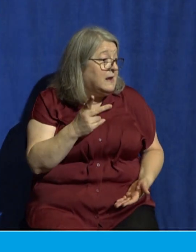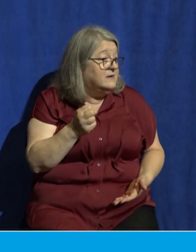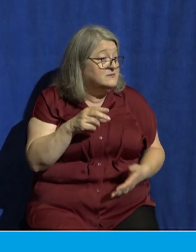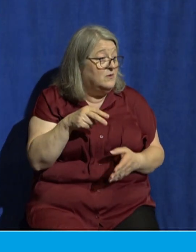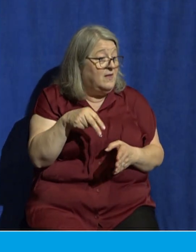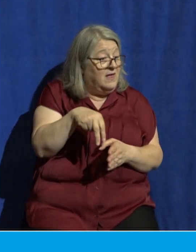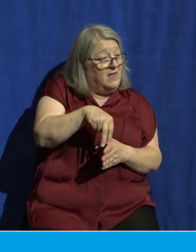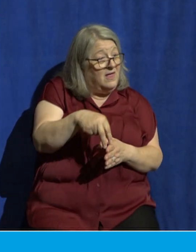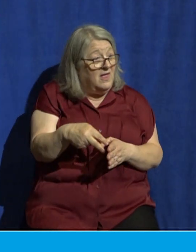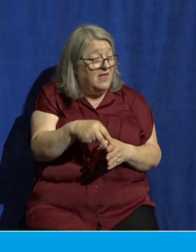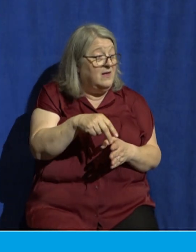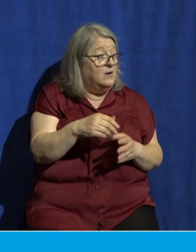religion